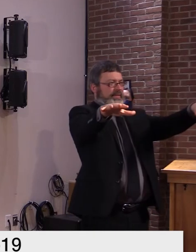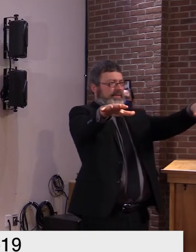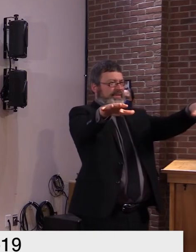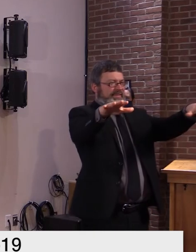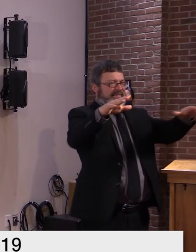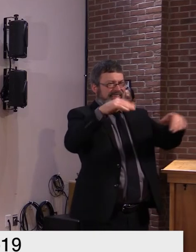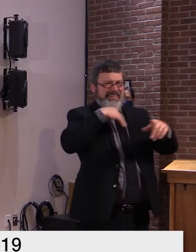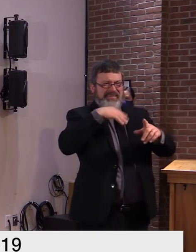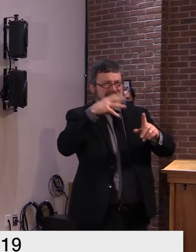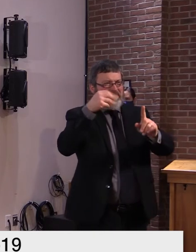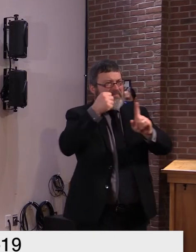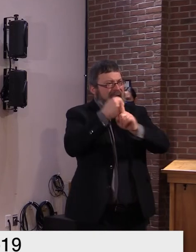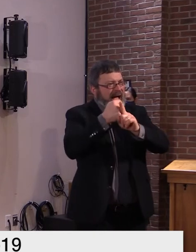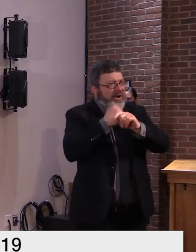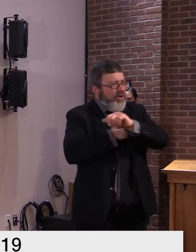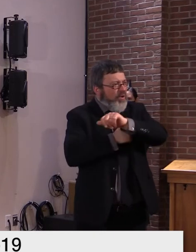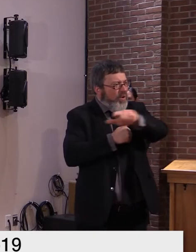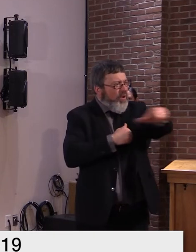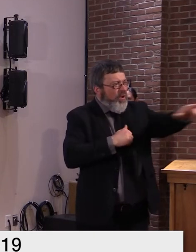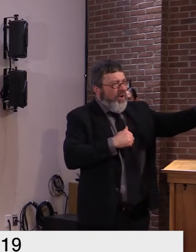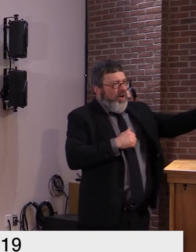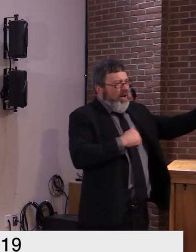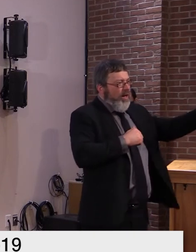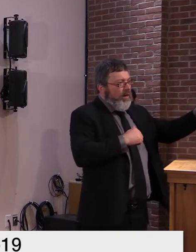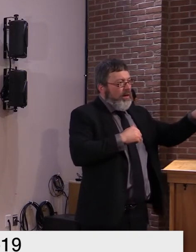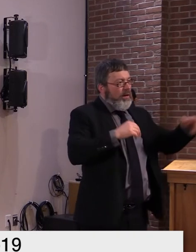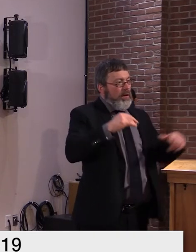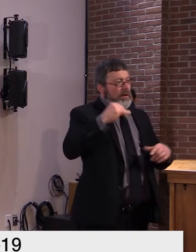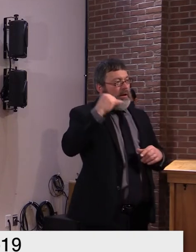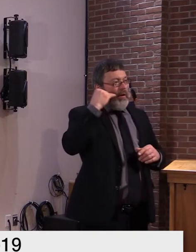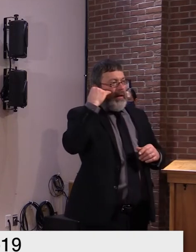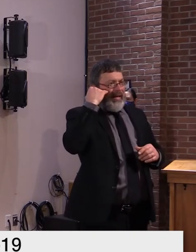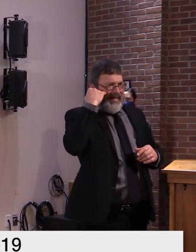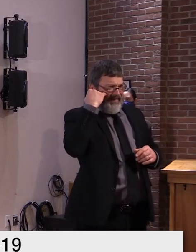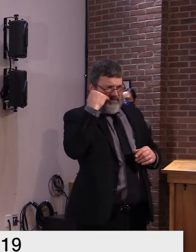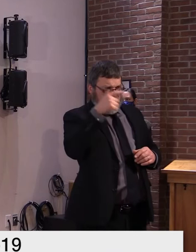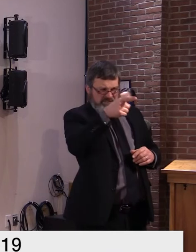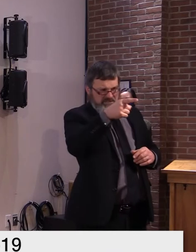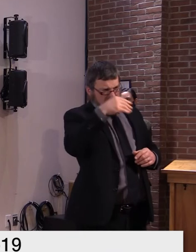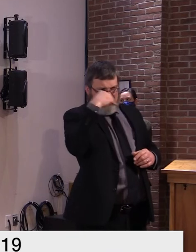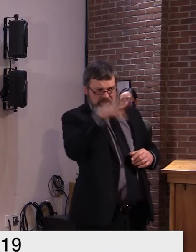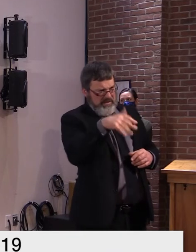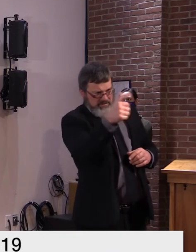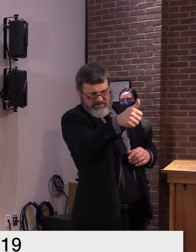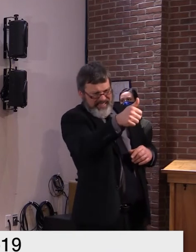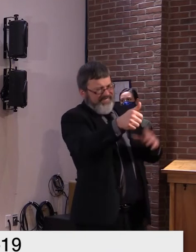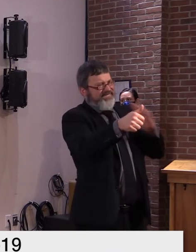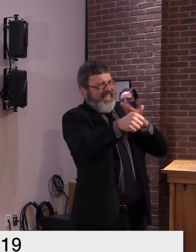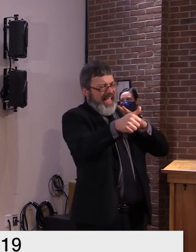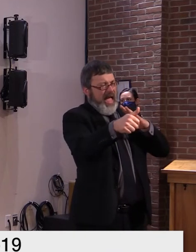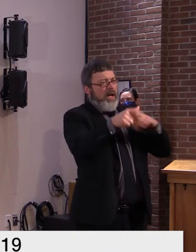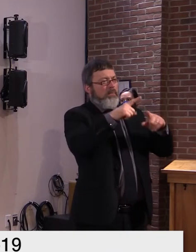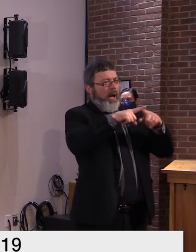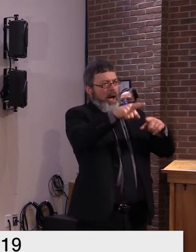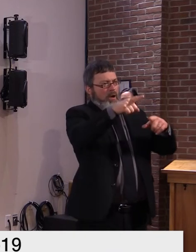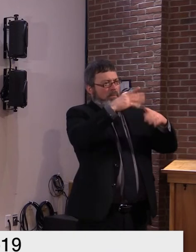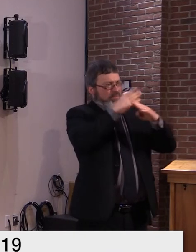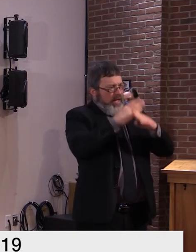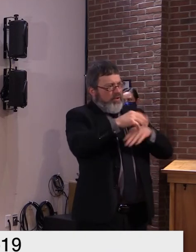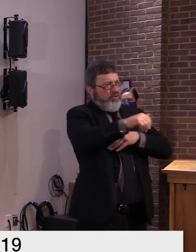do it for someone else. Do it for your loved ones. It's just not that much to ask. When you think about sacrifices that have been made